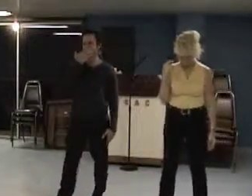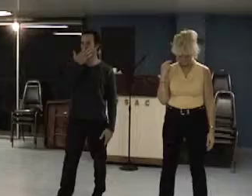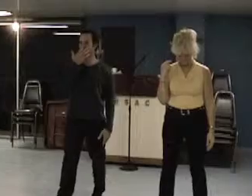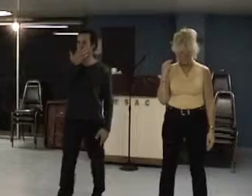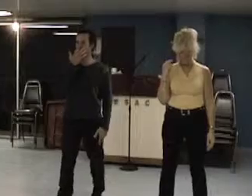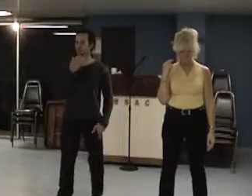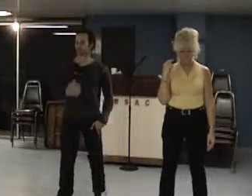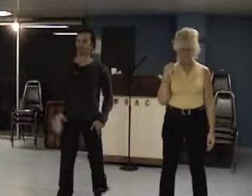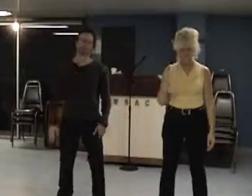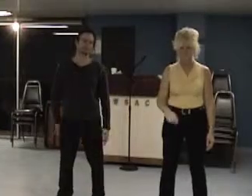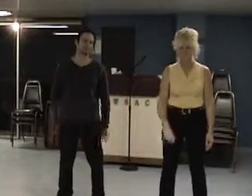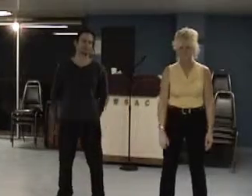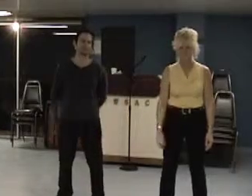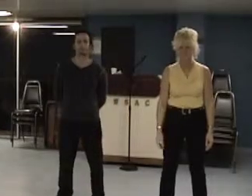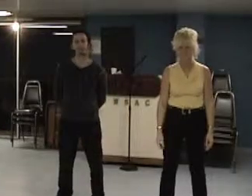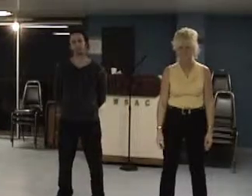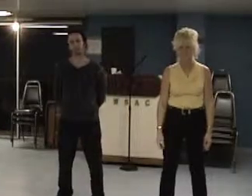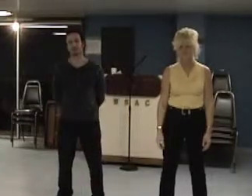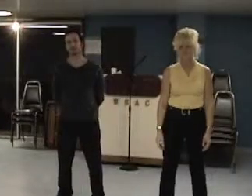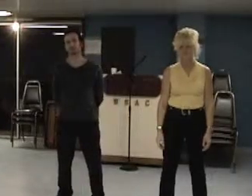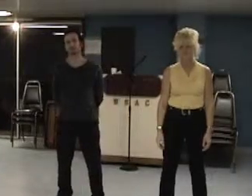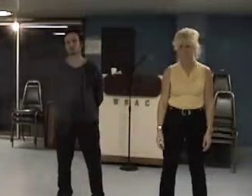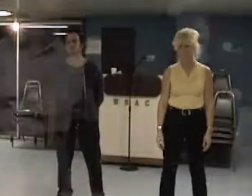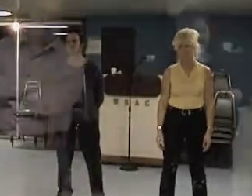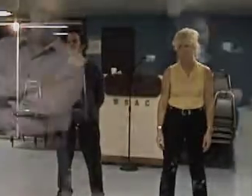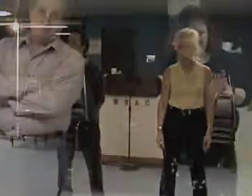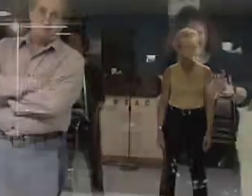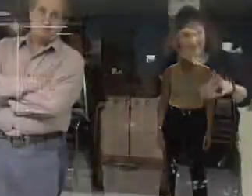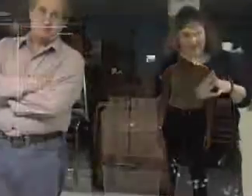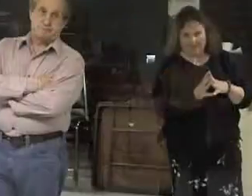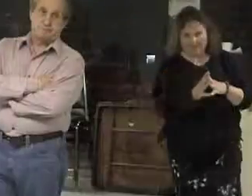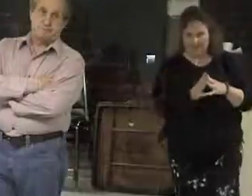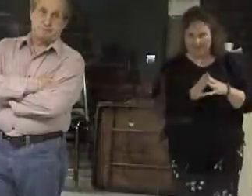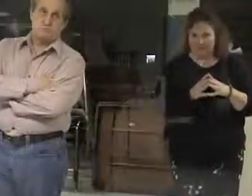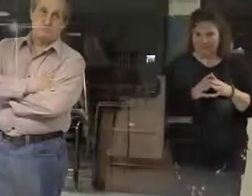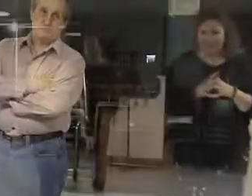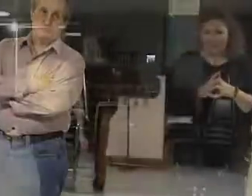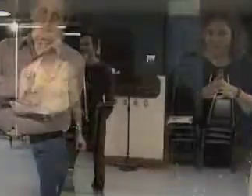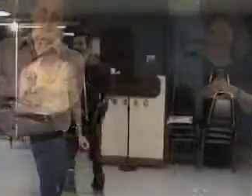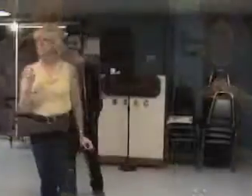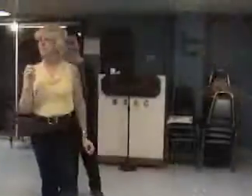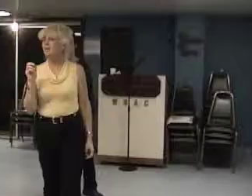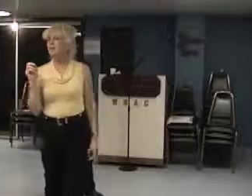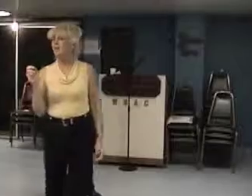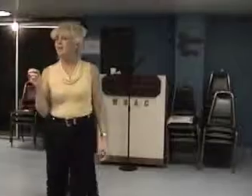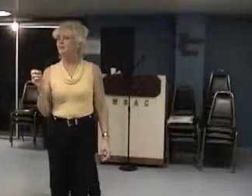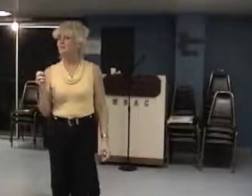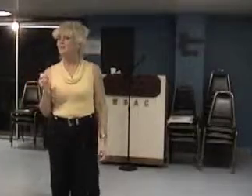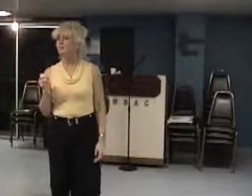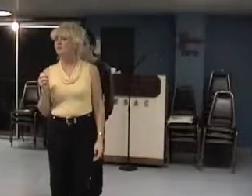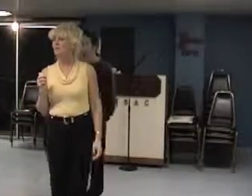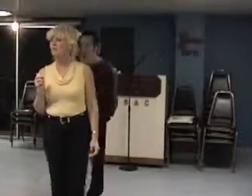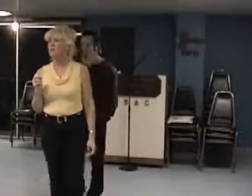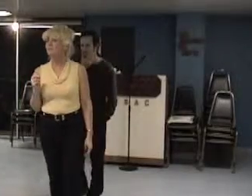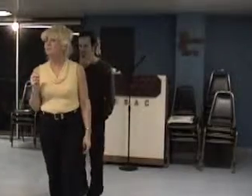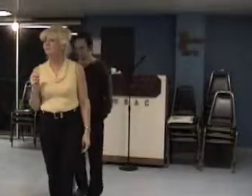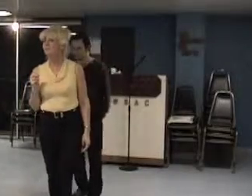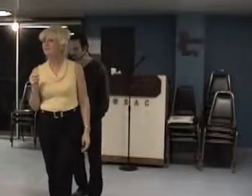Super late condom. Yeah. What are we selling? There's always something else for me. I'm so glad you could all come to my